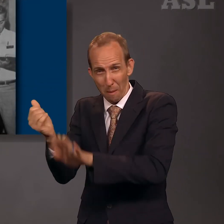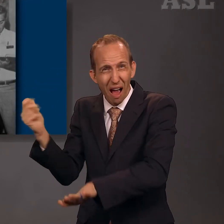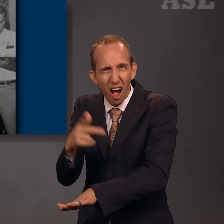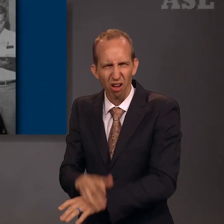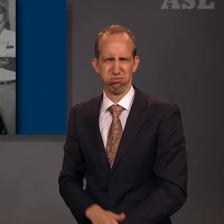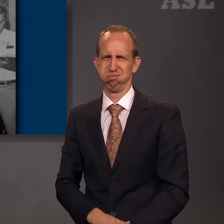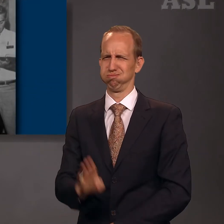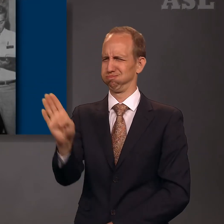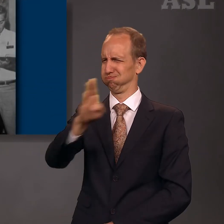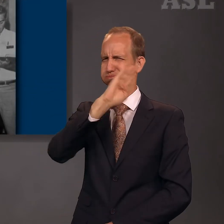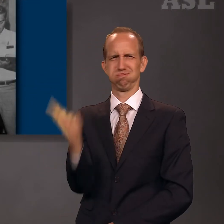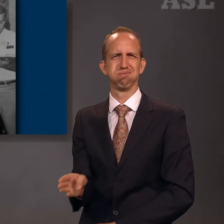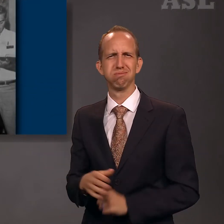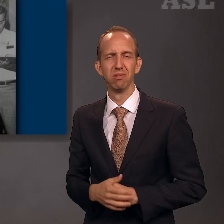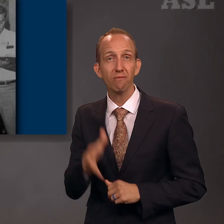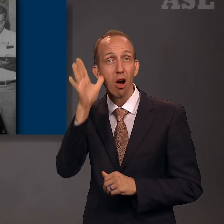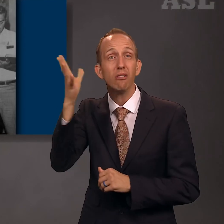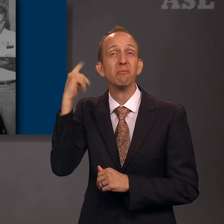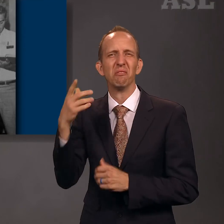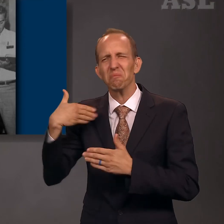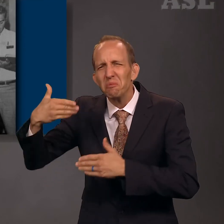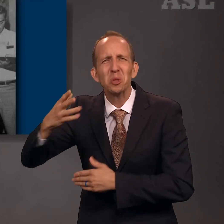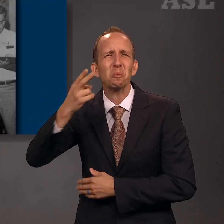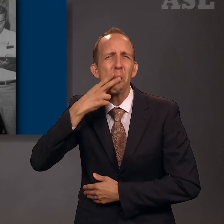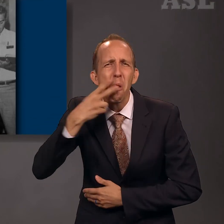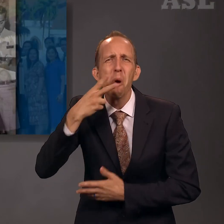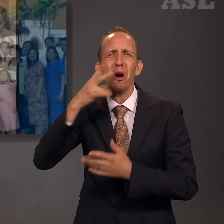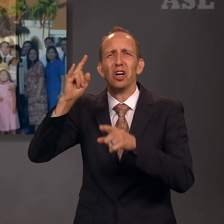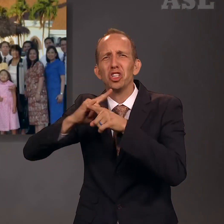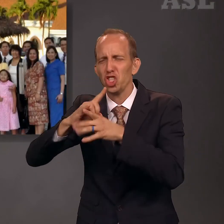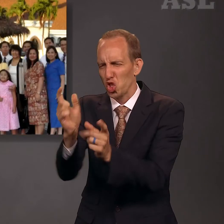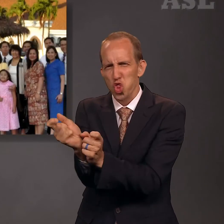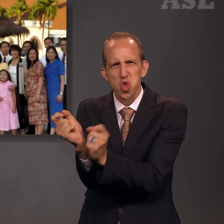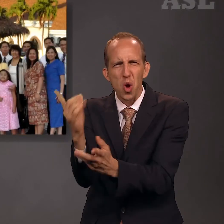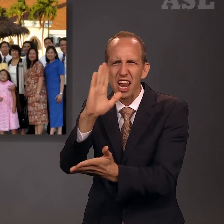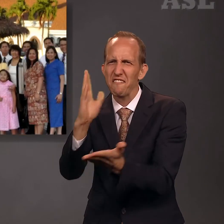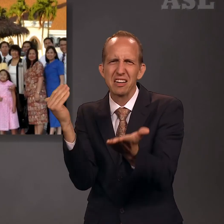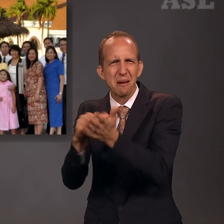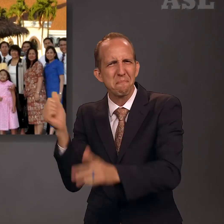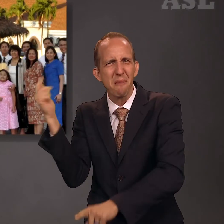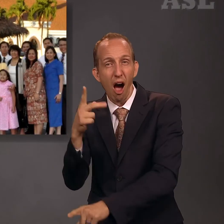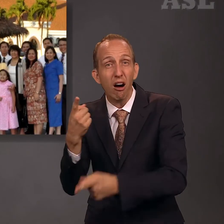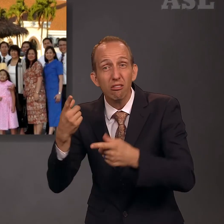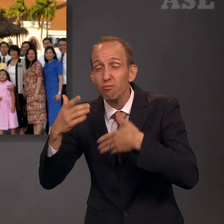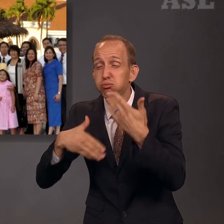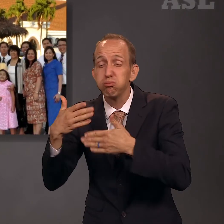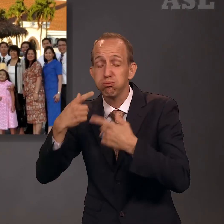Because of his decision to change, four generations from him have been blessed.